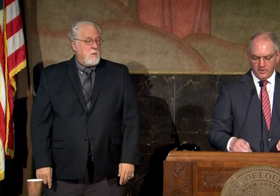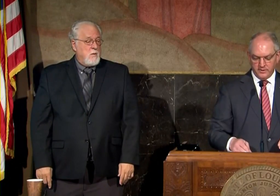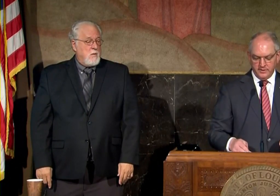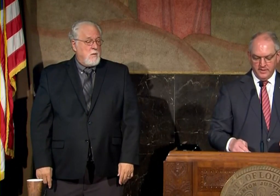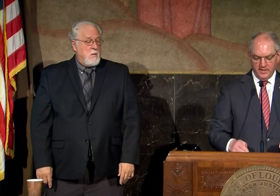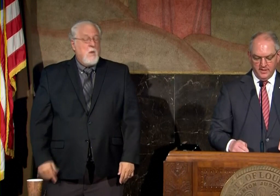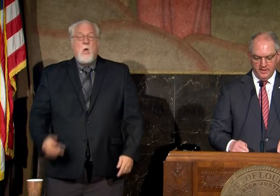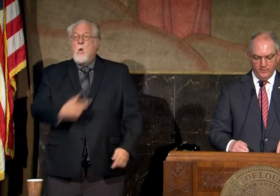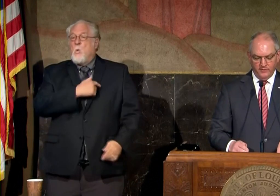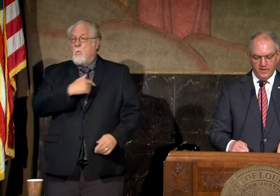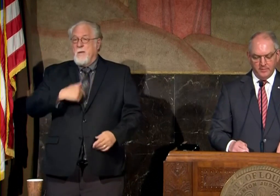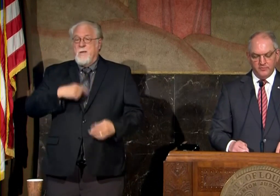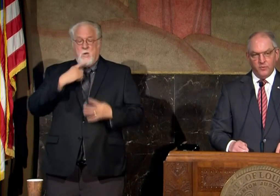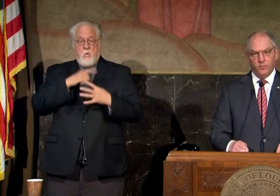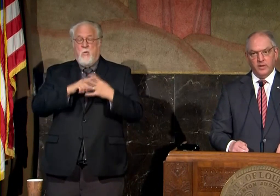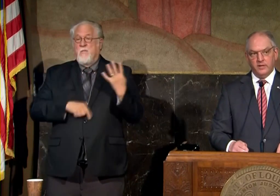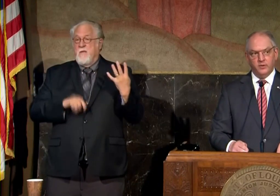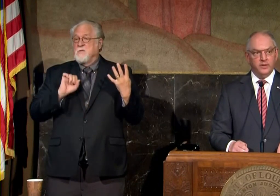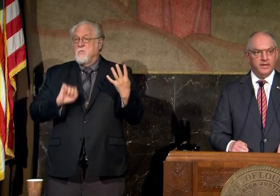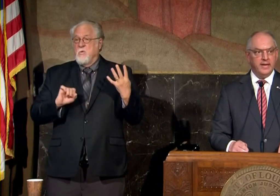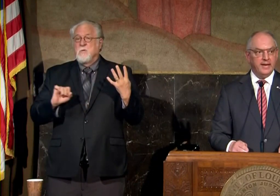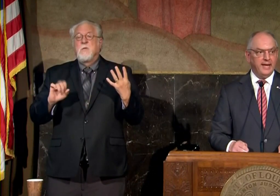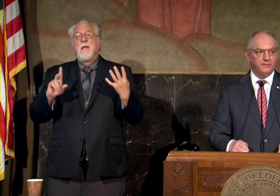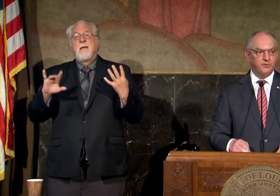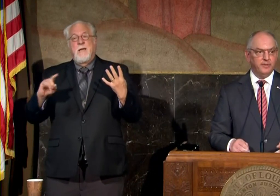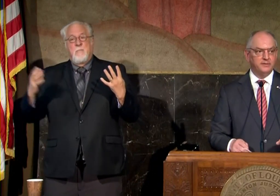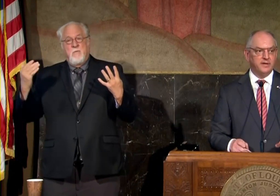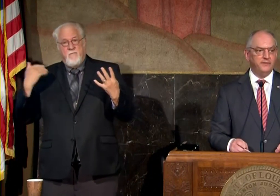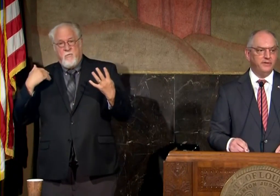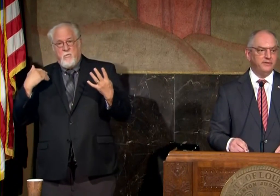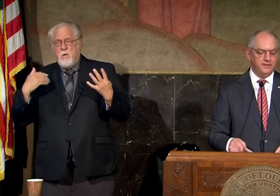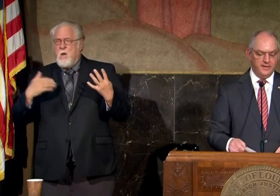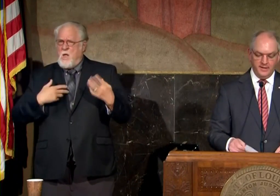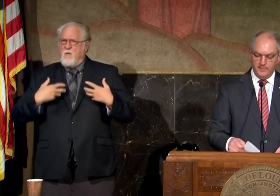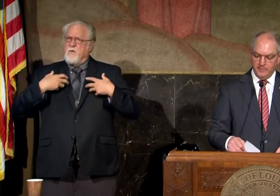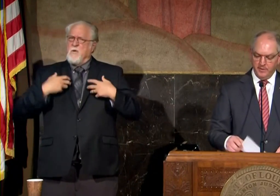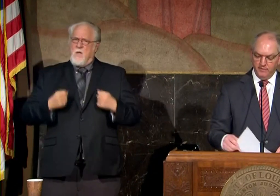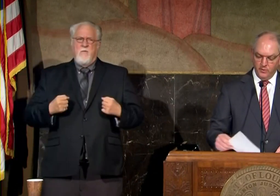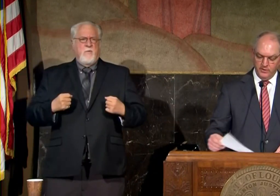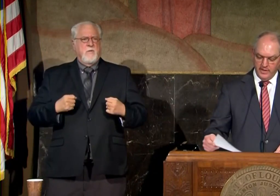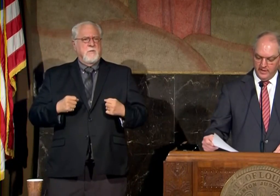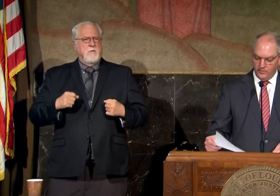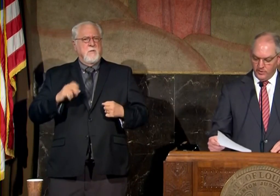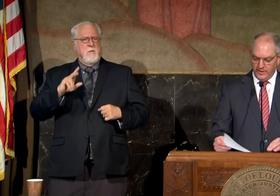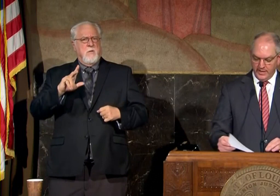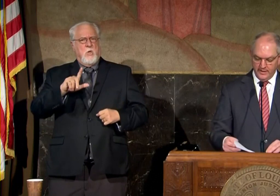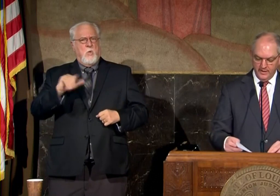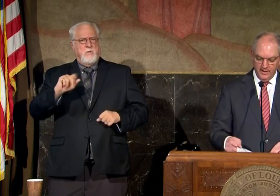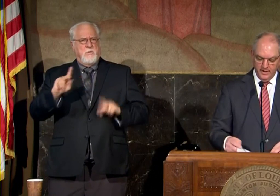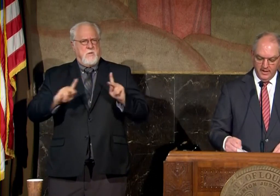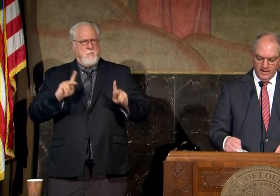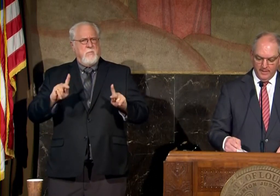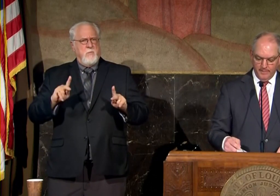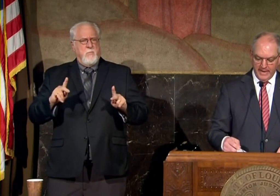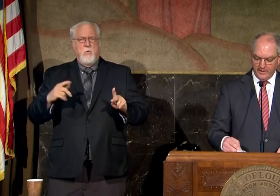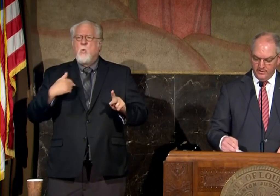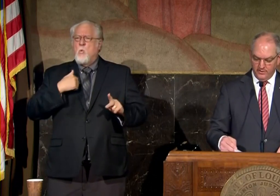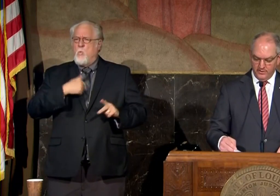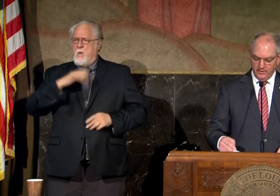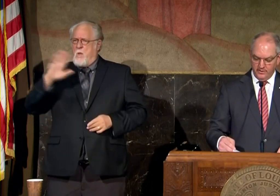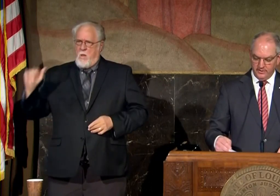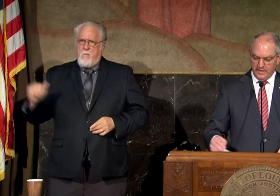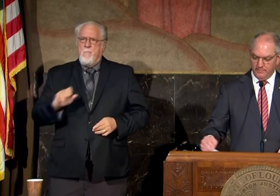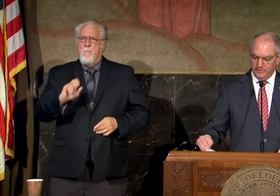know it works uh we've done it before and we can do it again i have tremendous confidence in the people of louisiana that we're going to get uh back